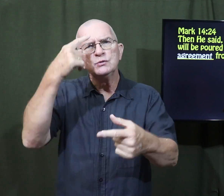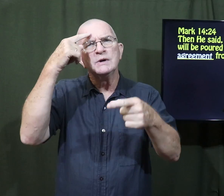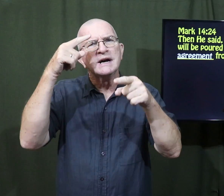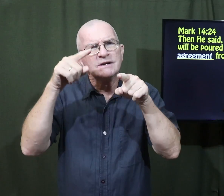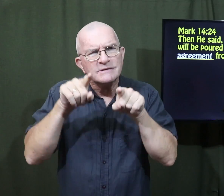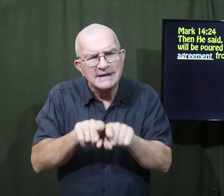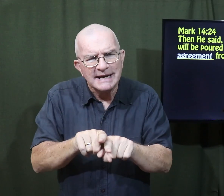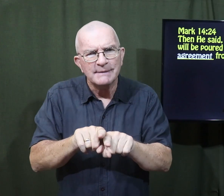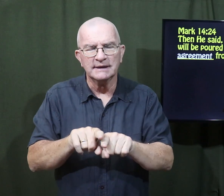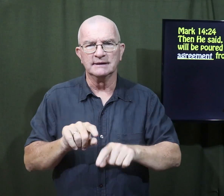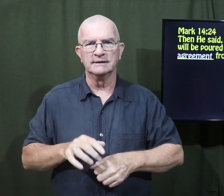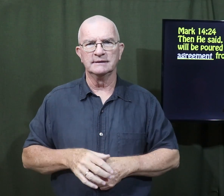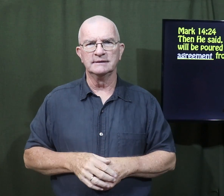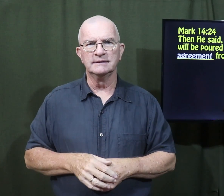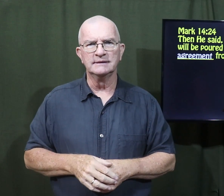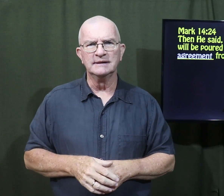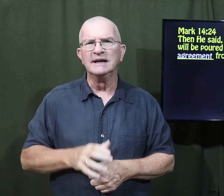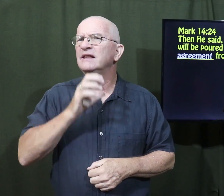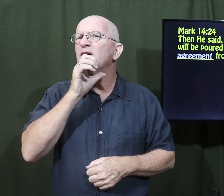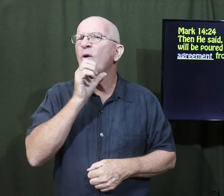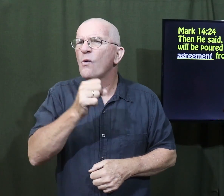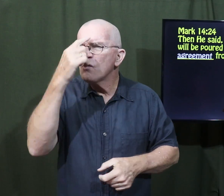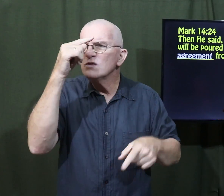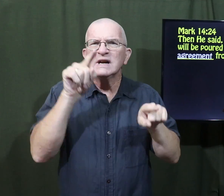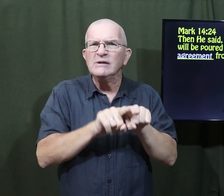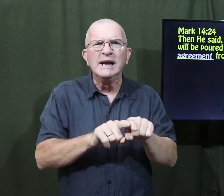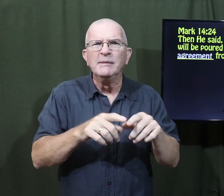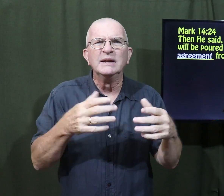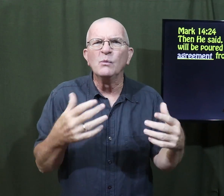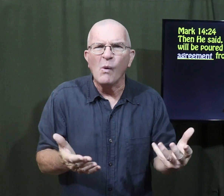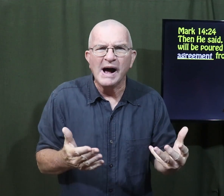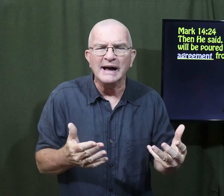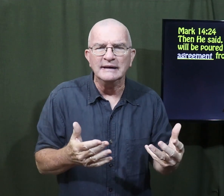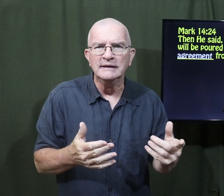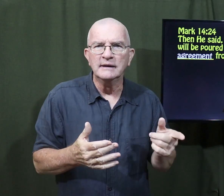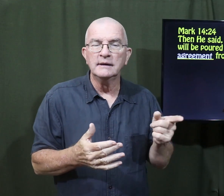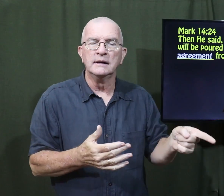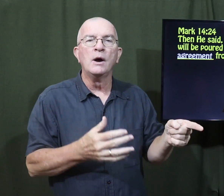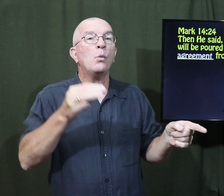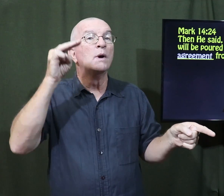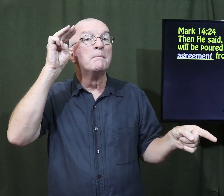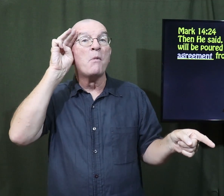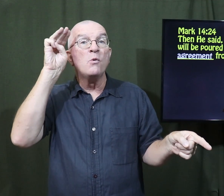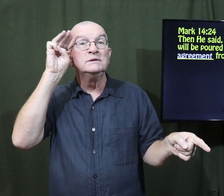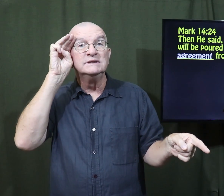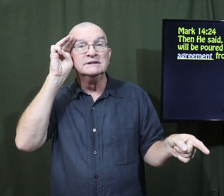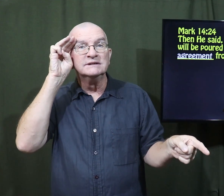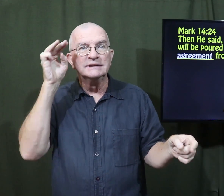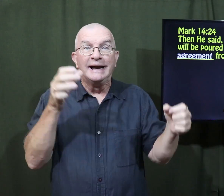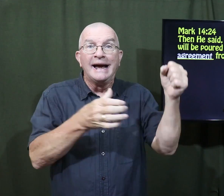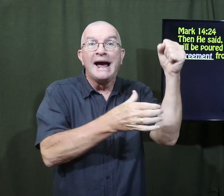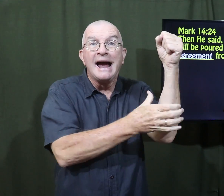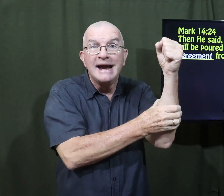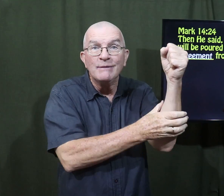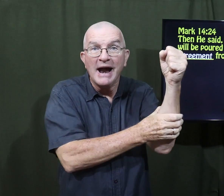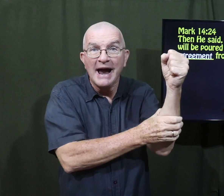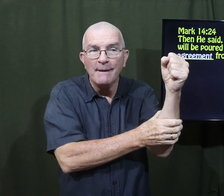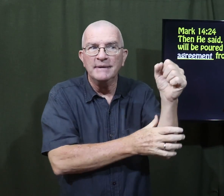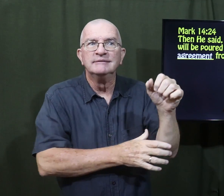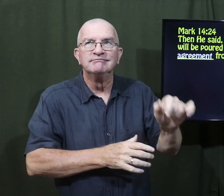It's a sign of a new agreement. The old agreement was what? With Moses and Abraham.